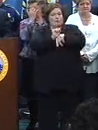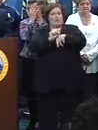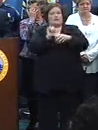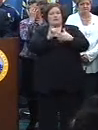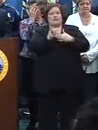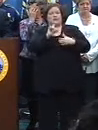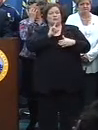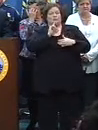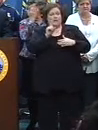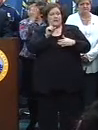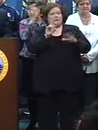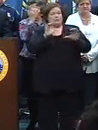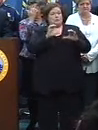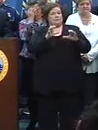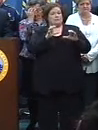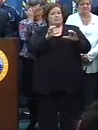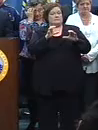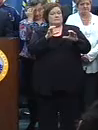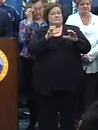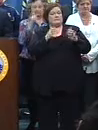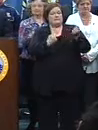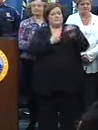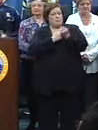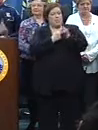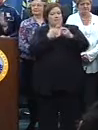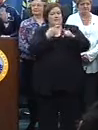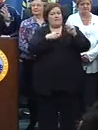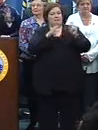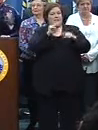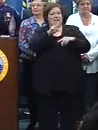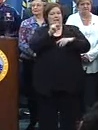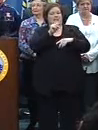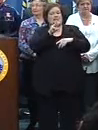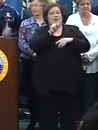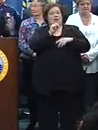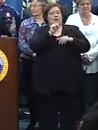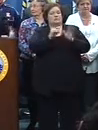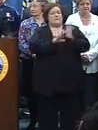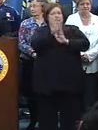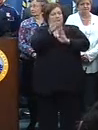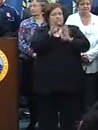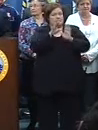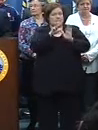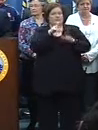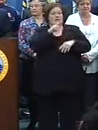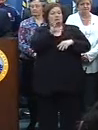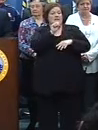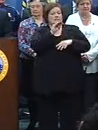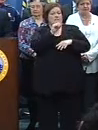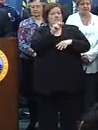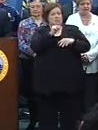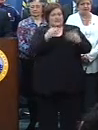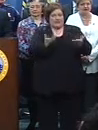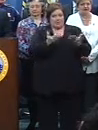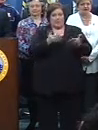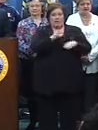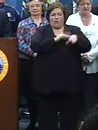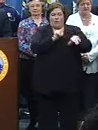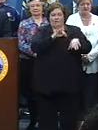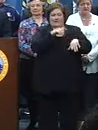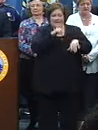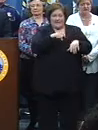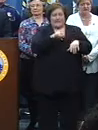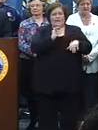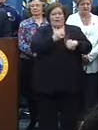also accomplished with support from the downtown development district. Sheriff Guzman was always available and on call when needed. And our